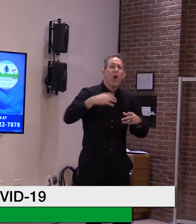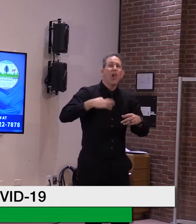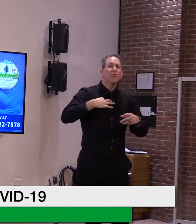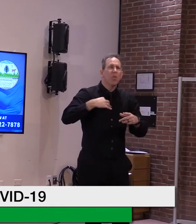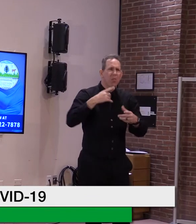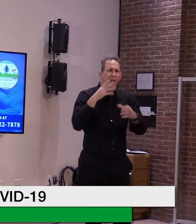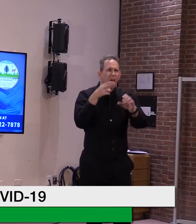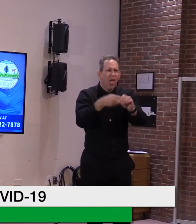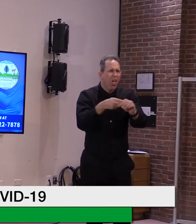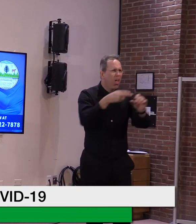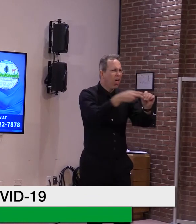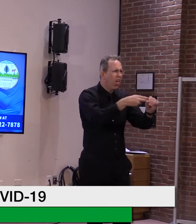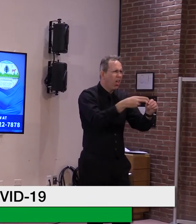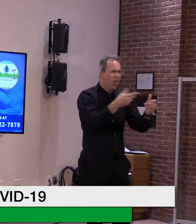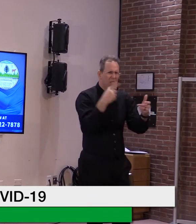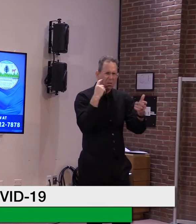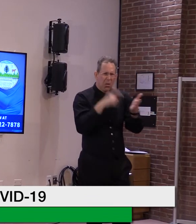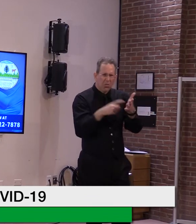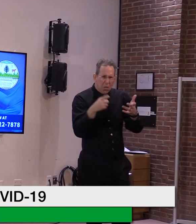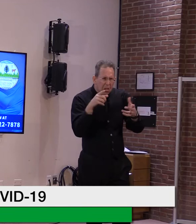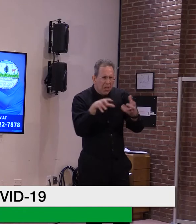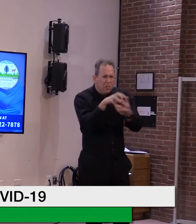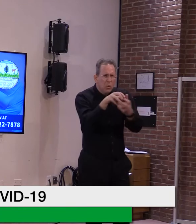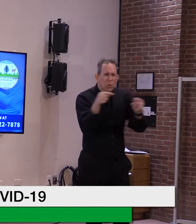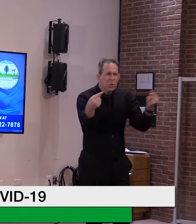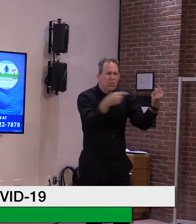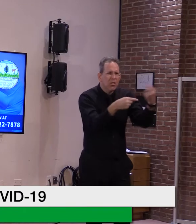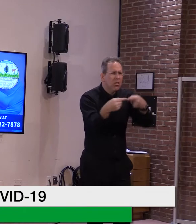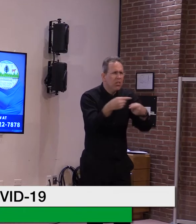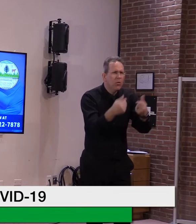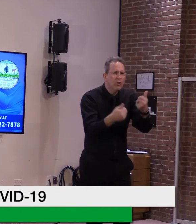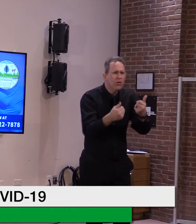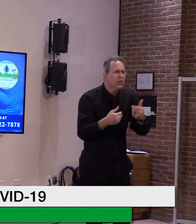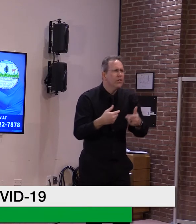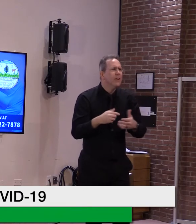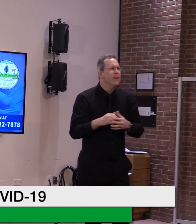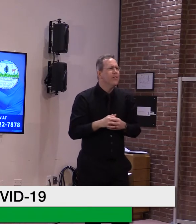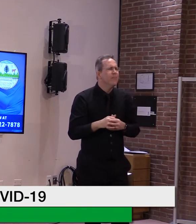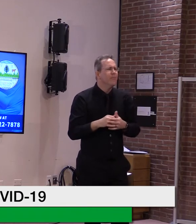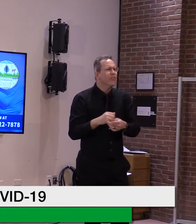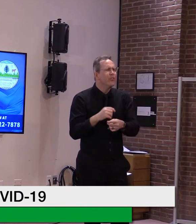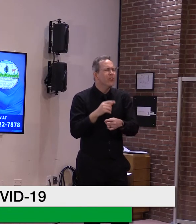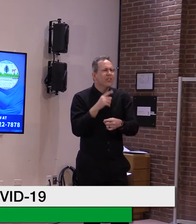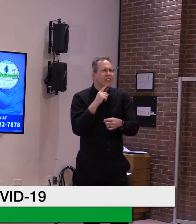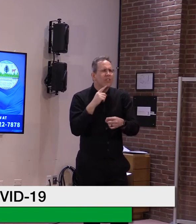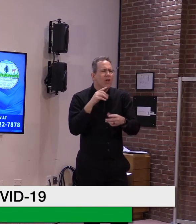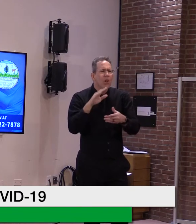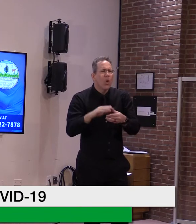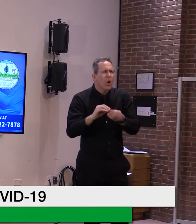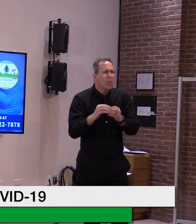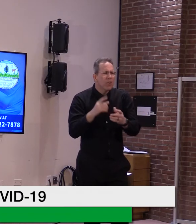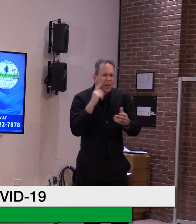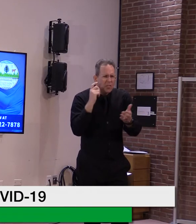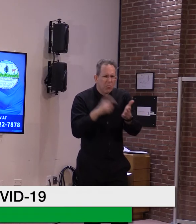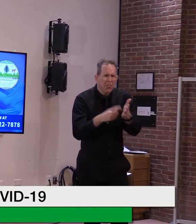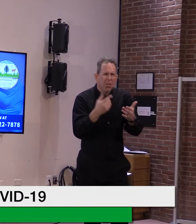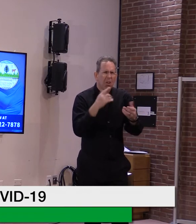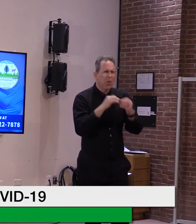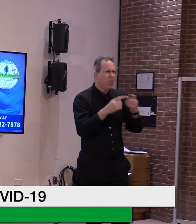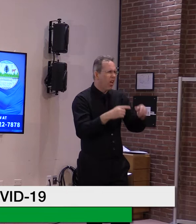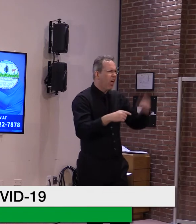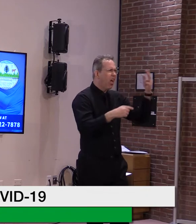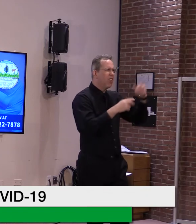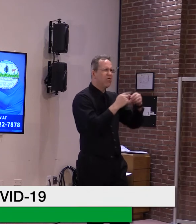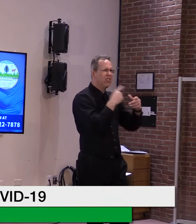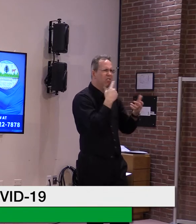with, uh, you know, a lower number than expected of people with high risk conditions signing up. that was